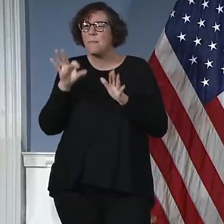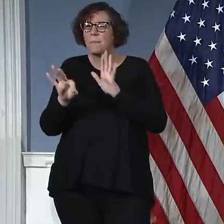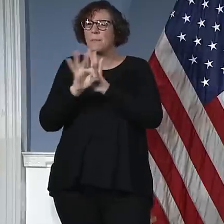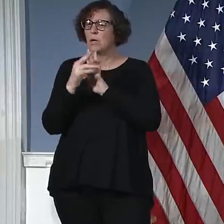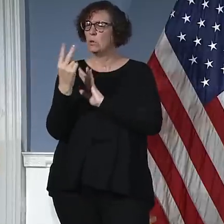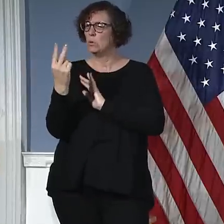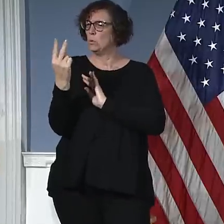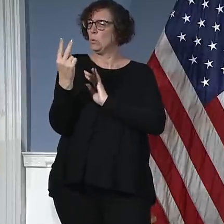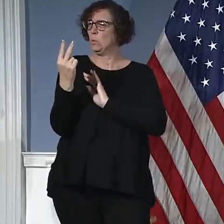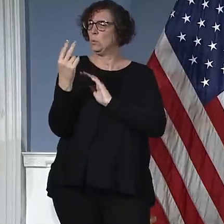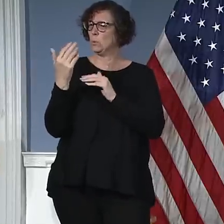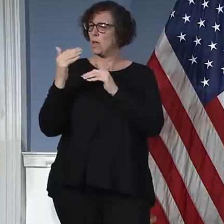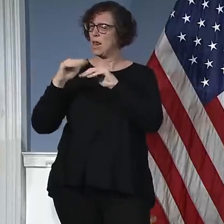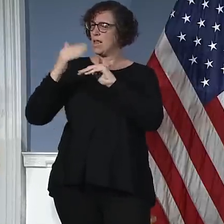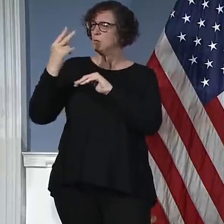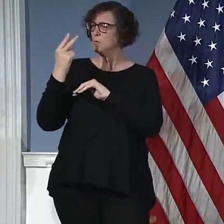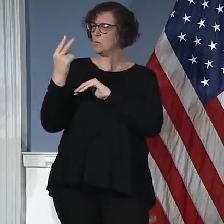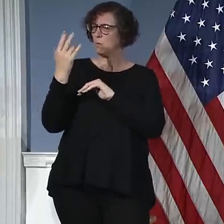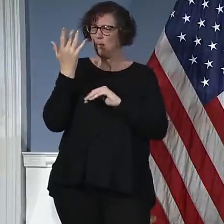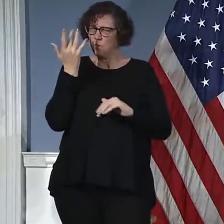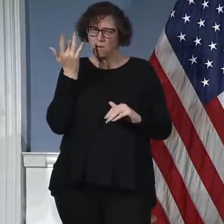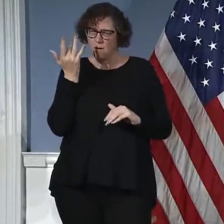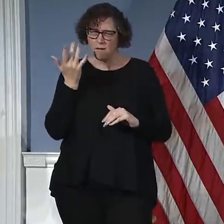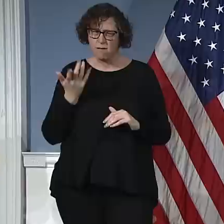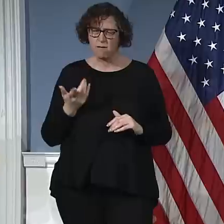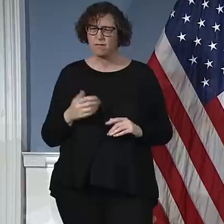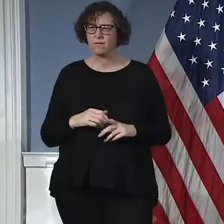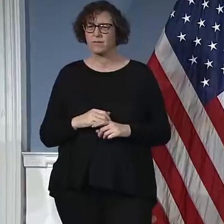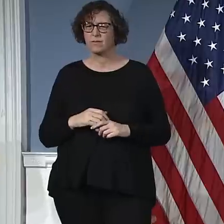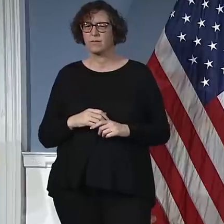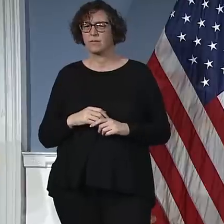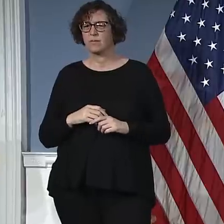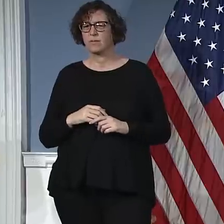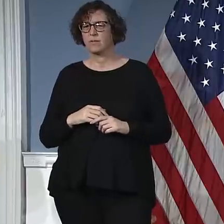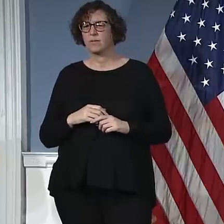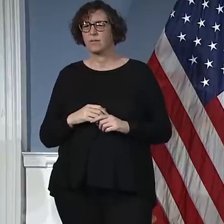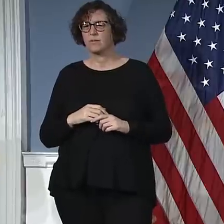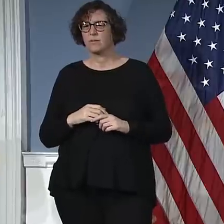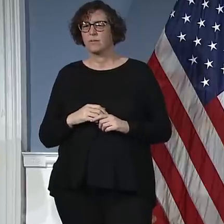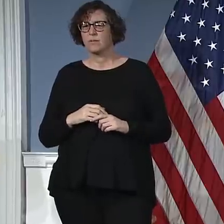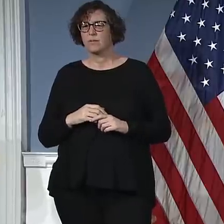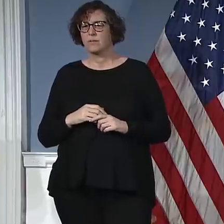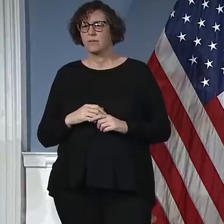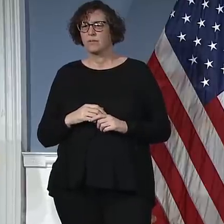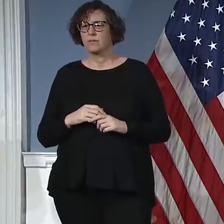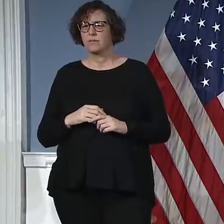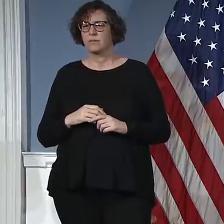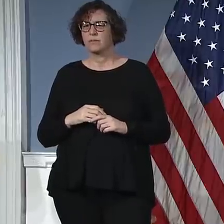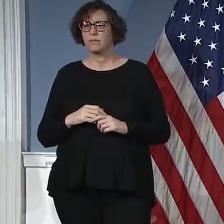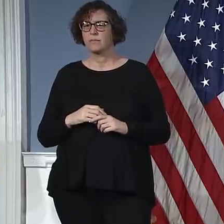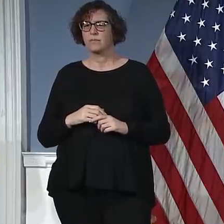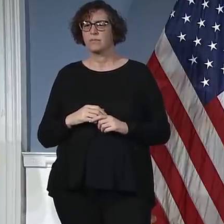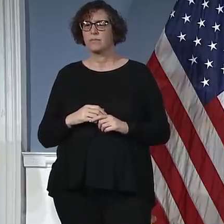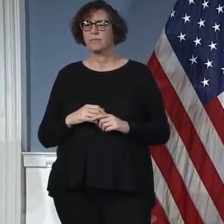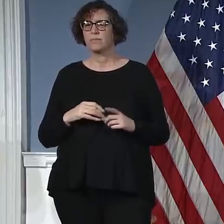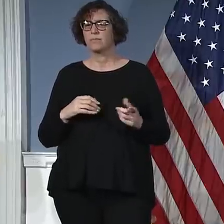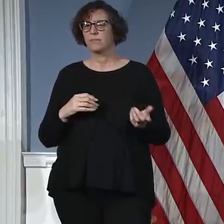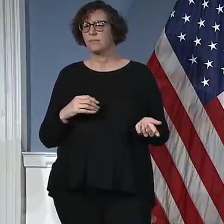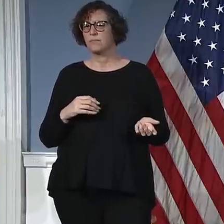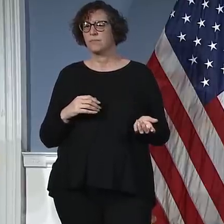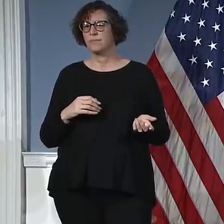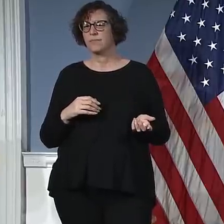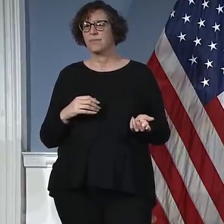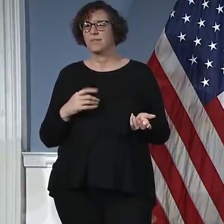some sort of resistance to the idea of closing streets to open up more space? Why, why start with so few streets? Jeff,